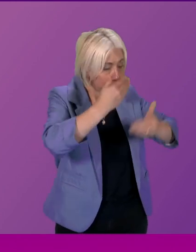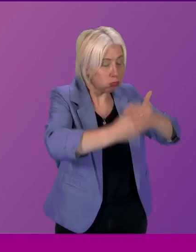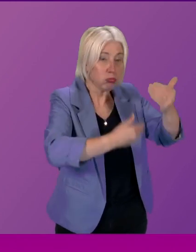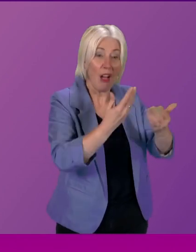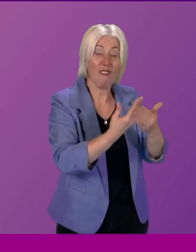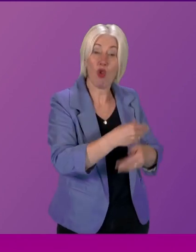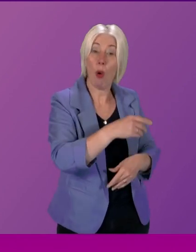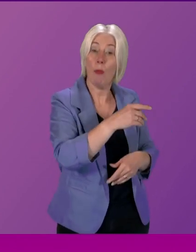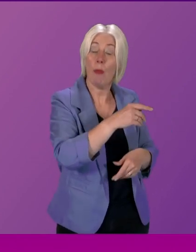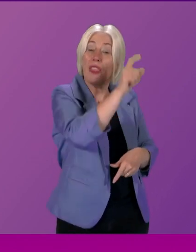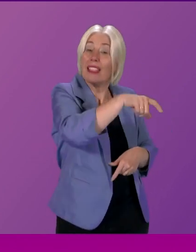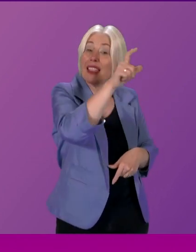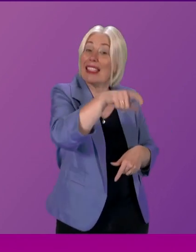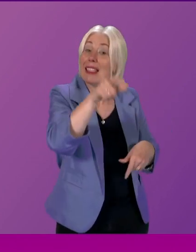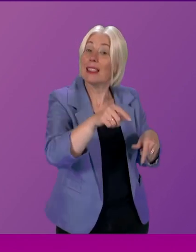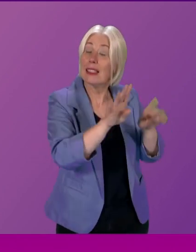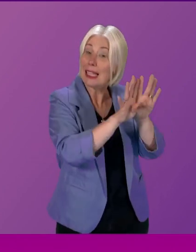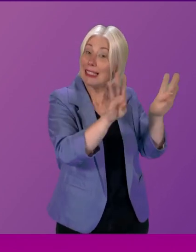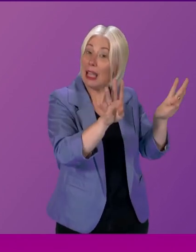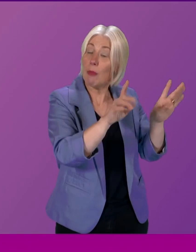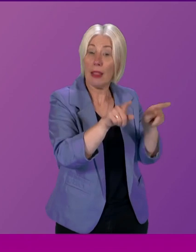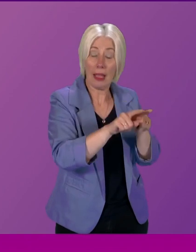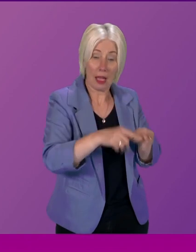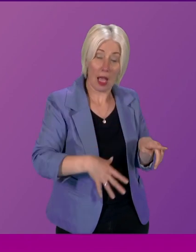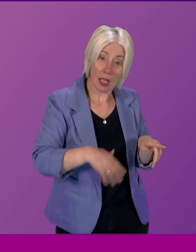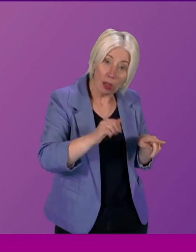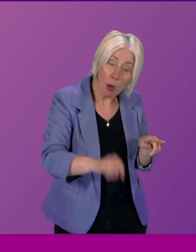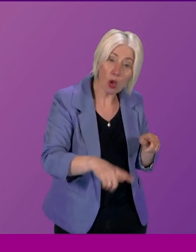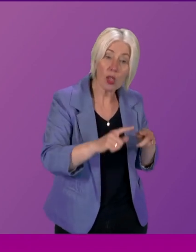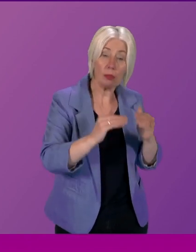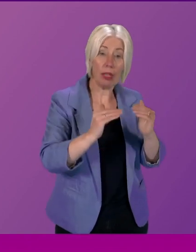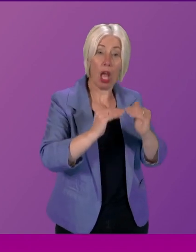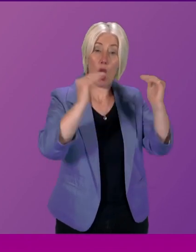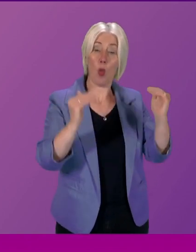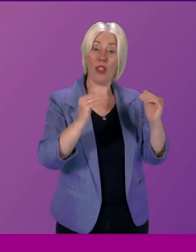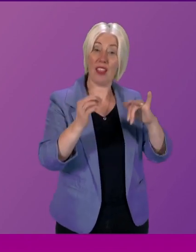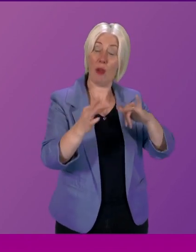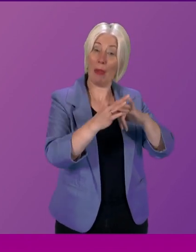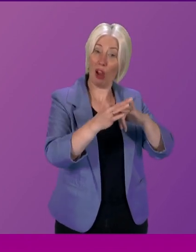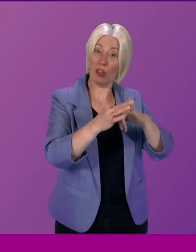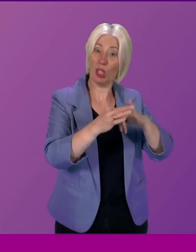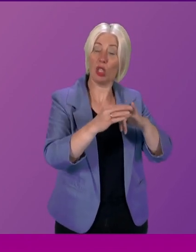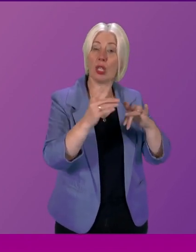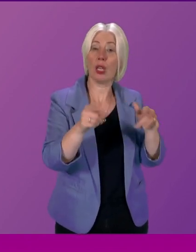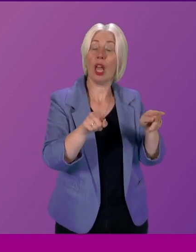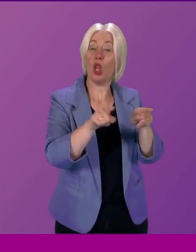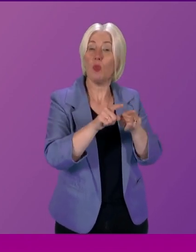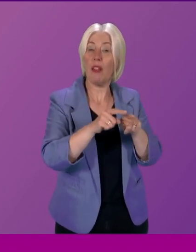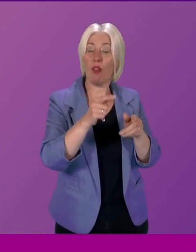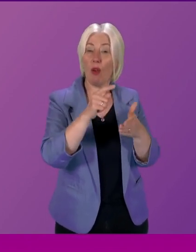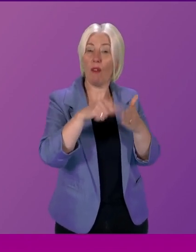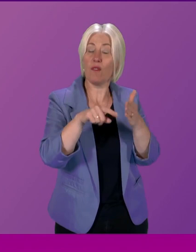assemblies and you know issues like abortion like people marriage like changes to the voting age or reform of Doyle Eyre in the Irish Parliament